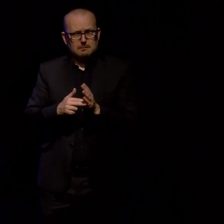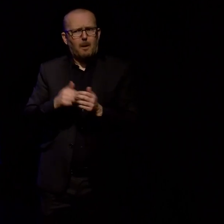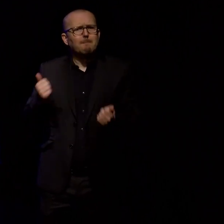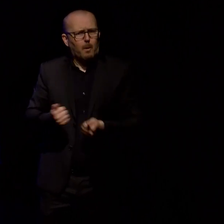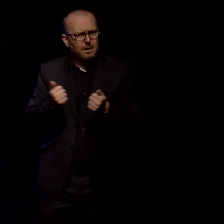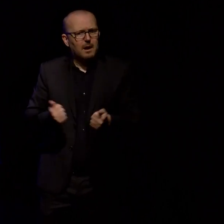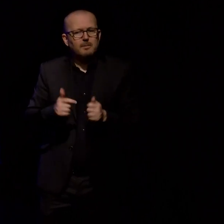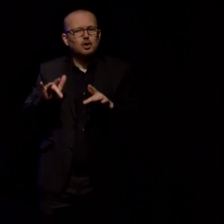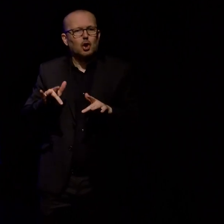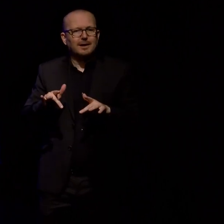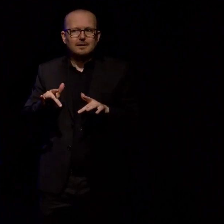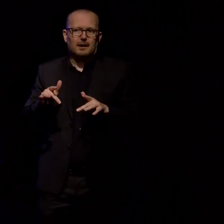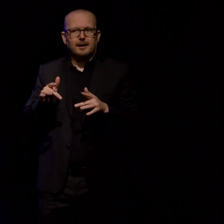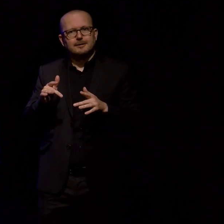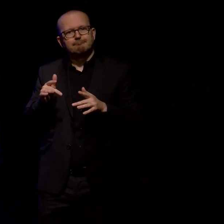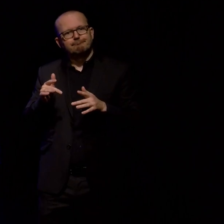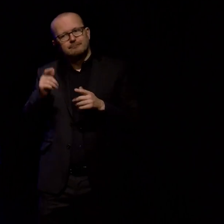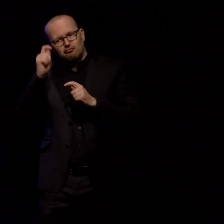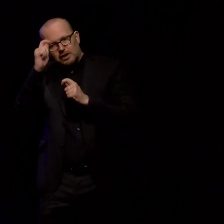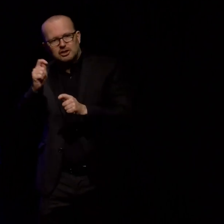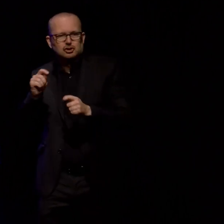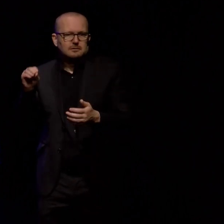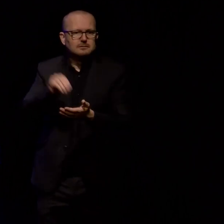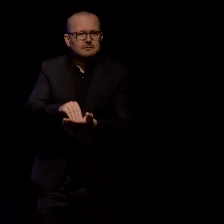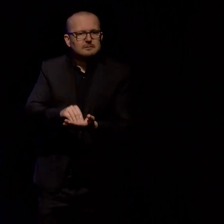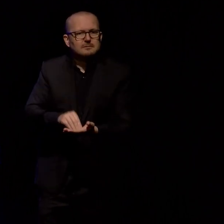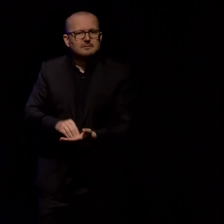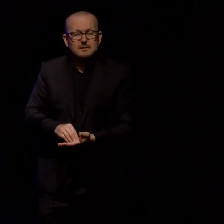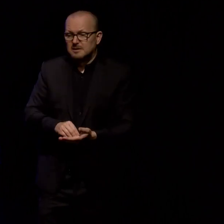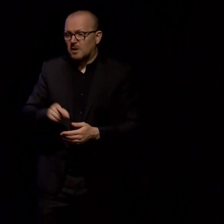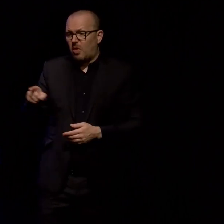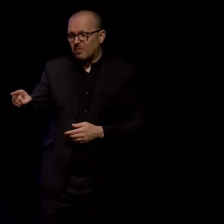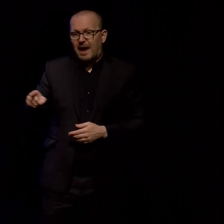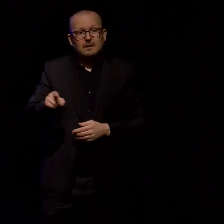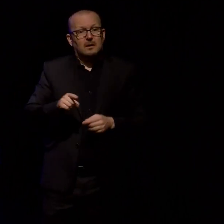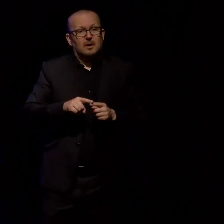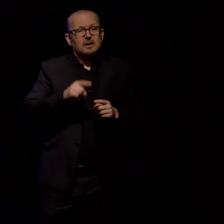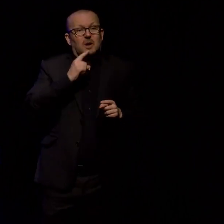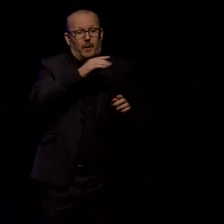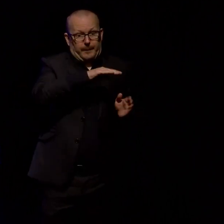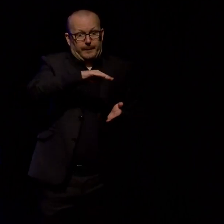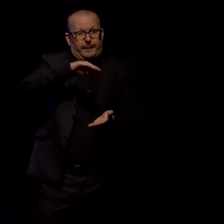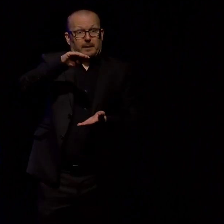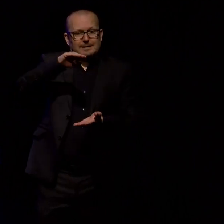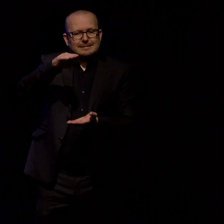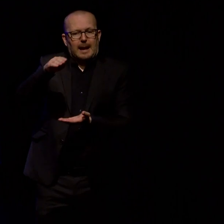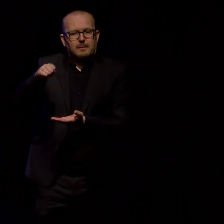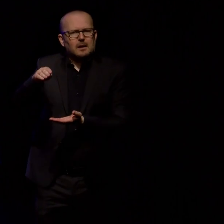The true representation of this would actually just keep on expanding and expanding and not taper in at the end like it does here.